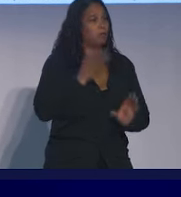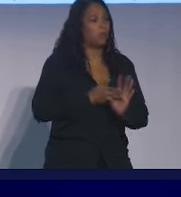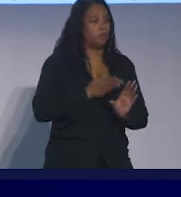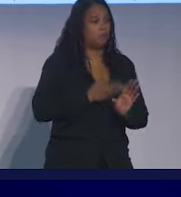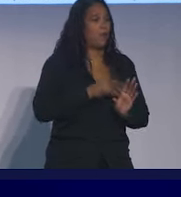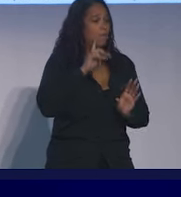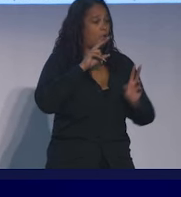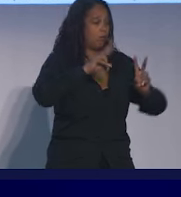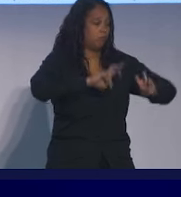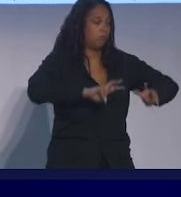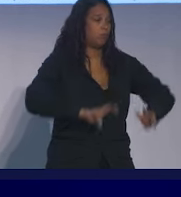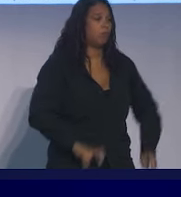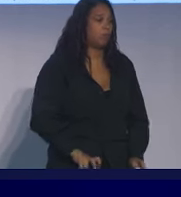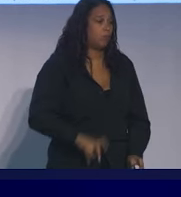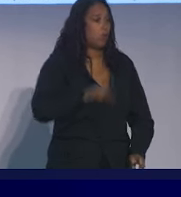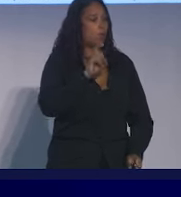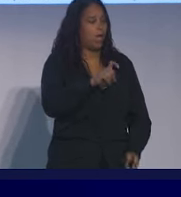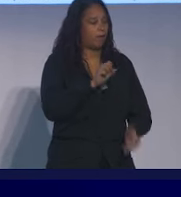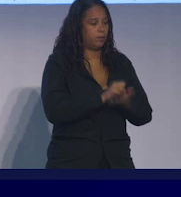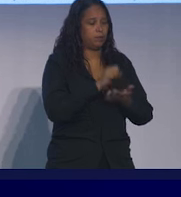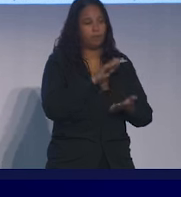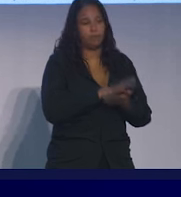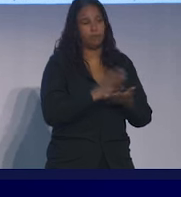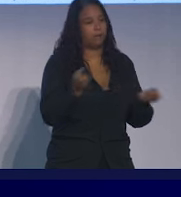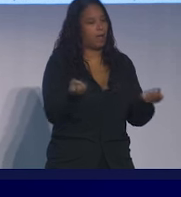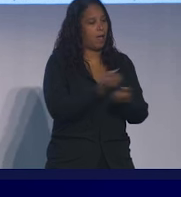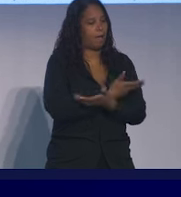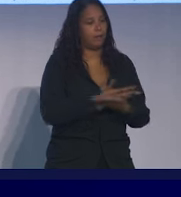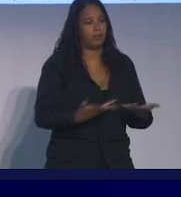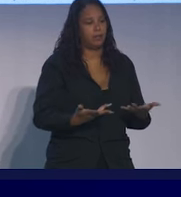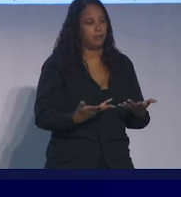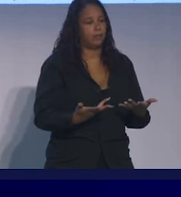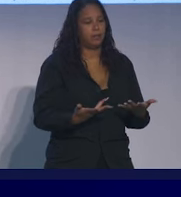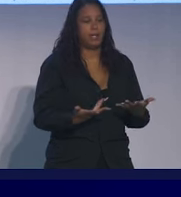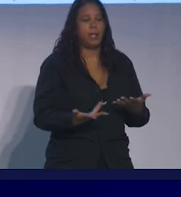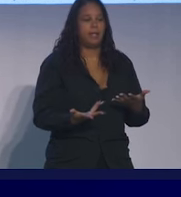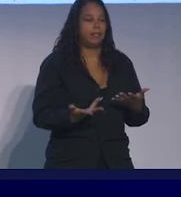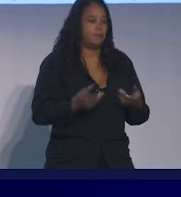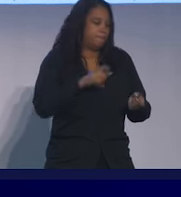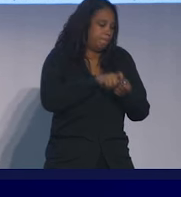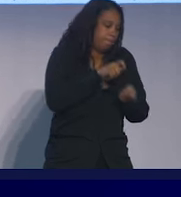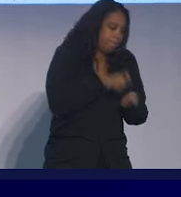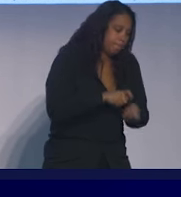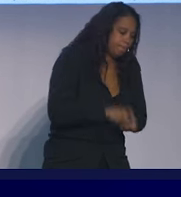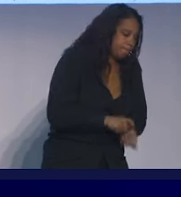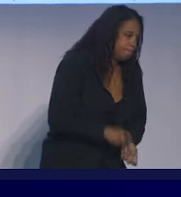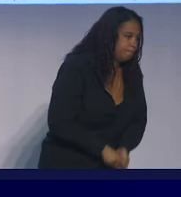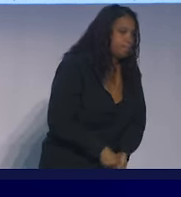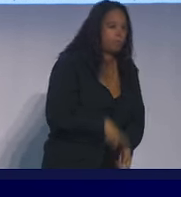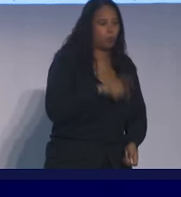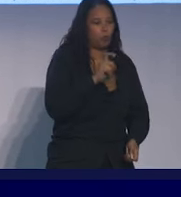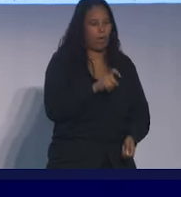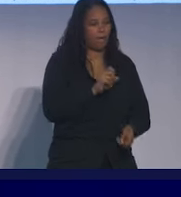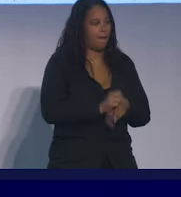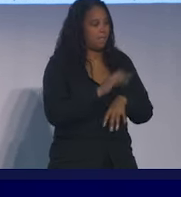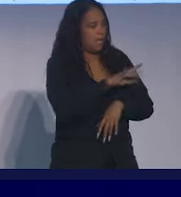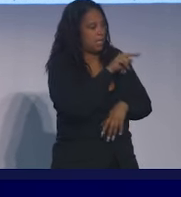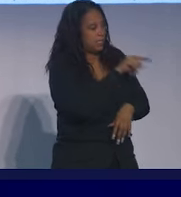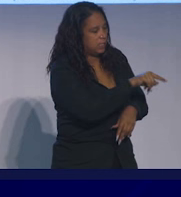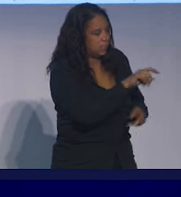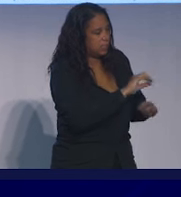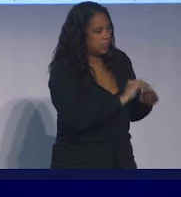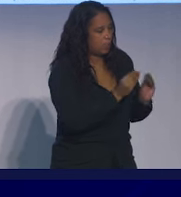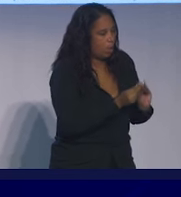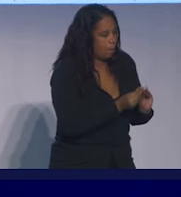person. You have to document everything in just intimate detail. You have to fax it to this number. Not that number. This number.